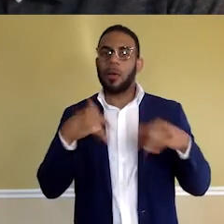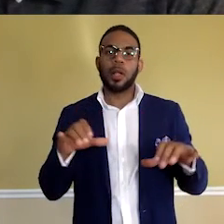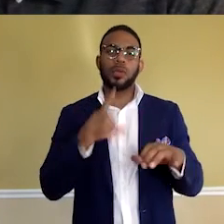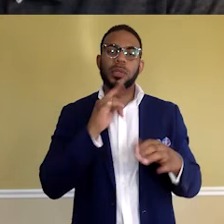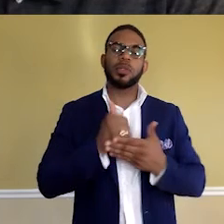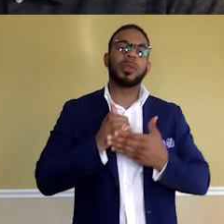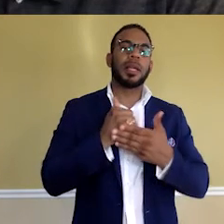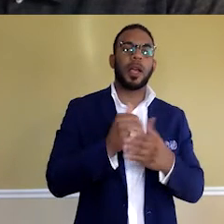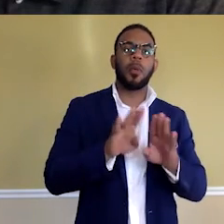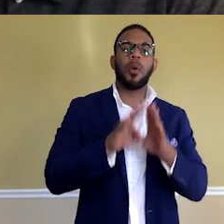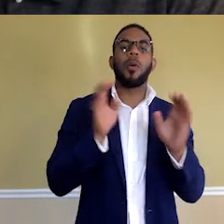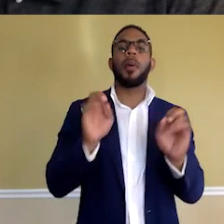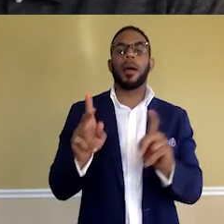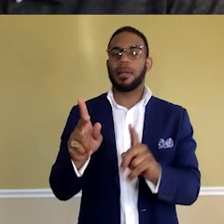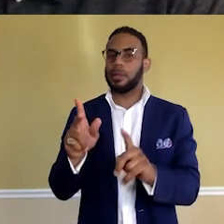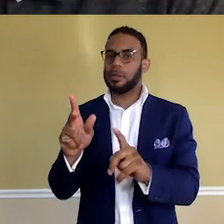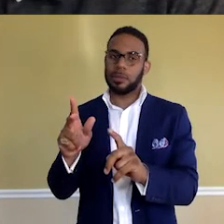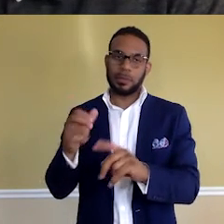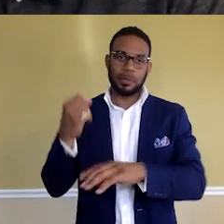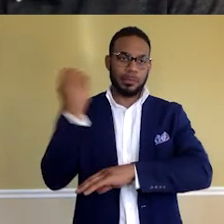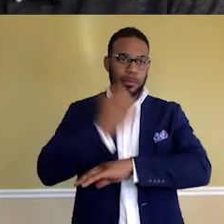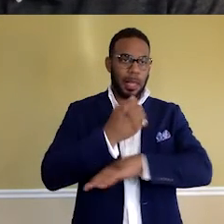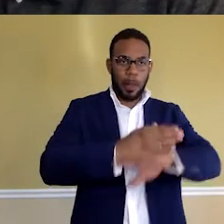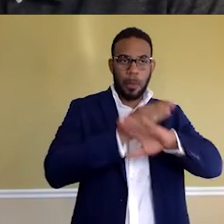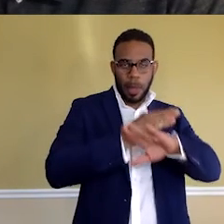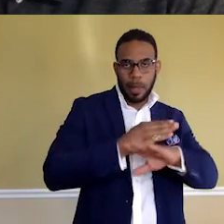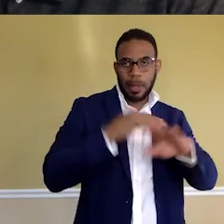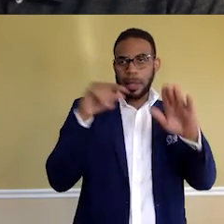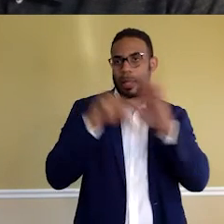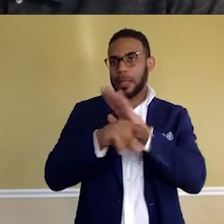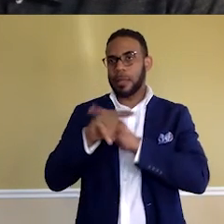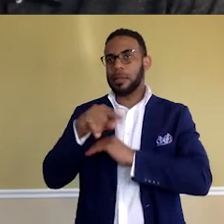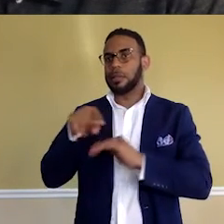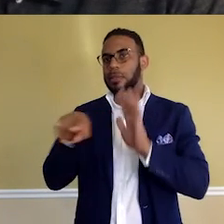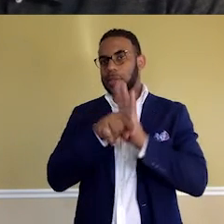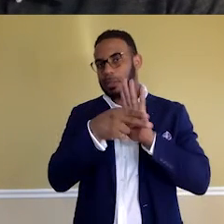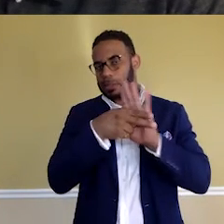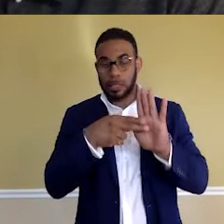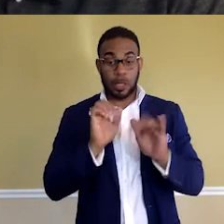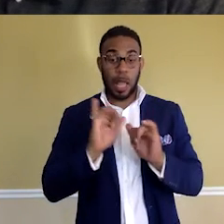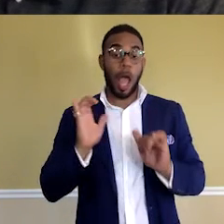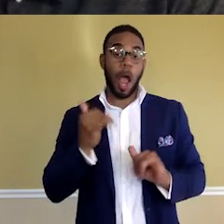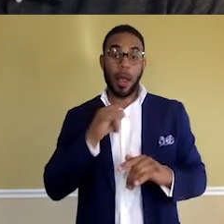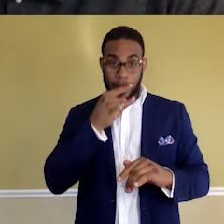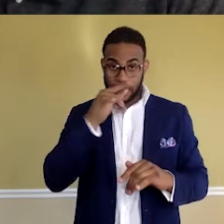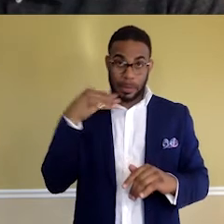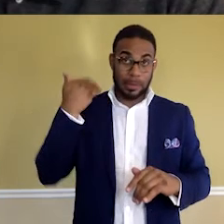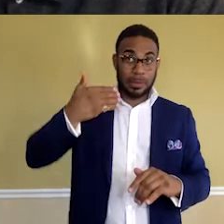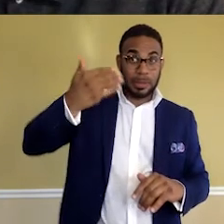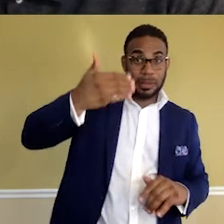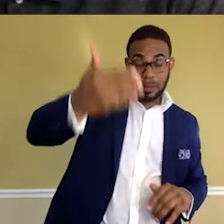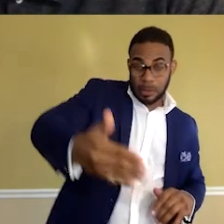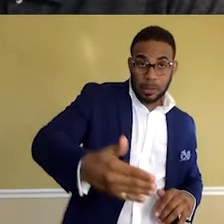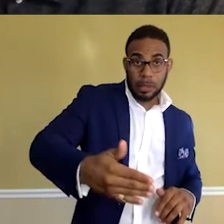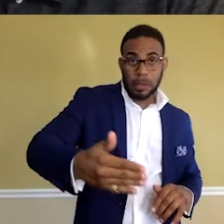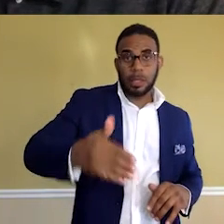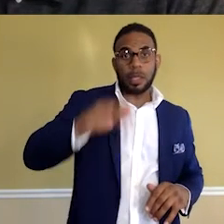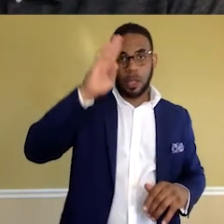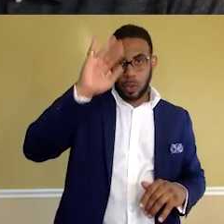help open doors, knock down barriers, kill stereotypes so that our kids and the kids that come behind them don't experience the